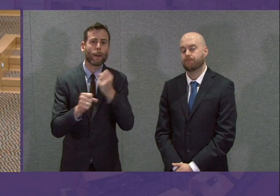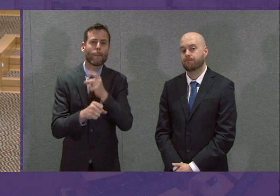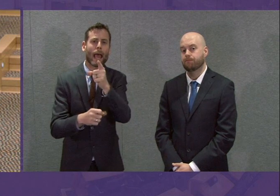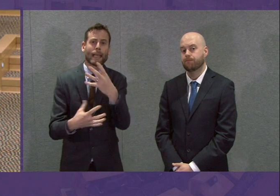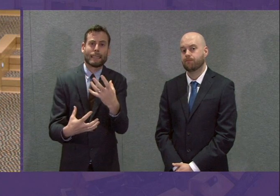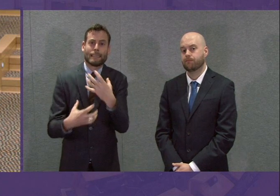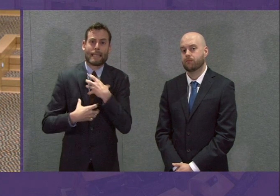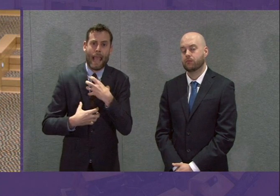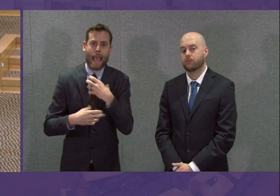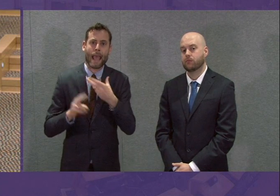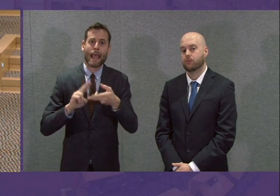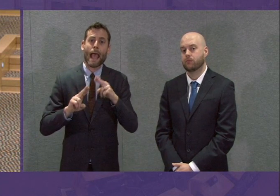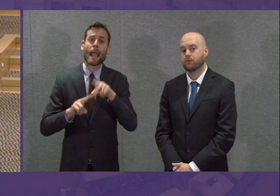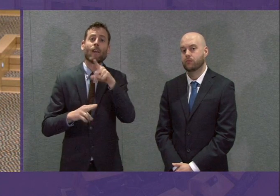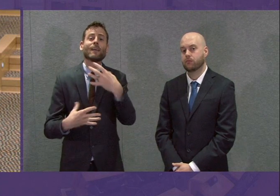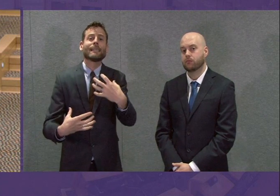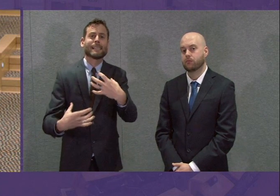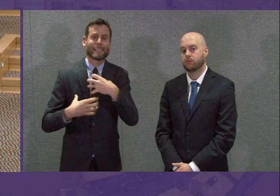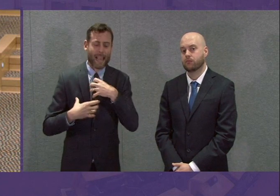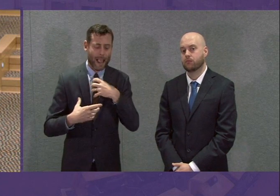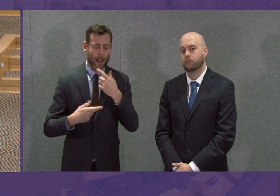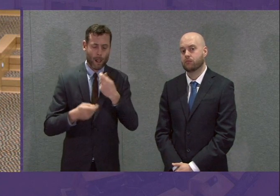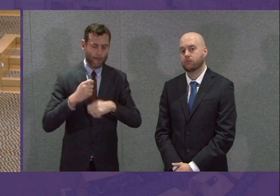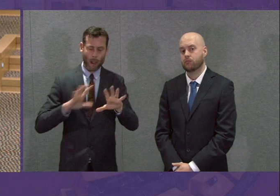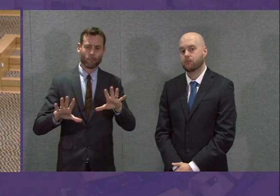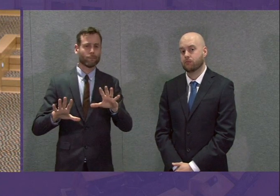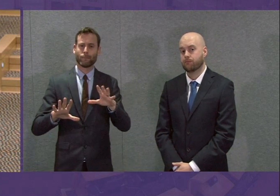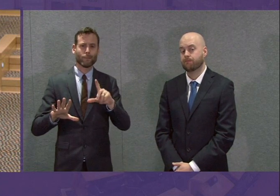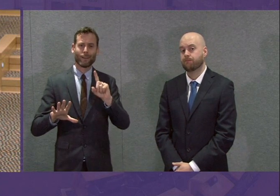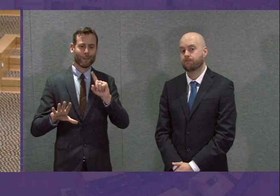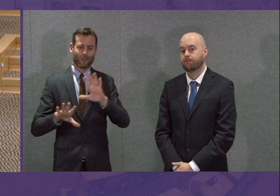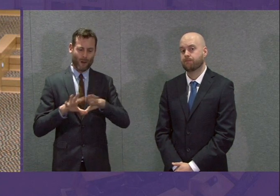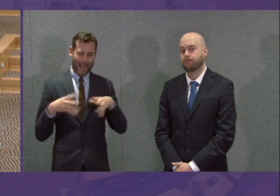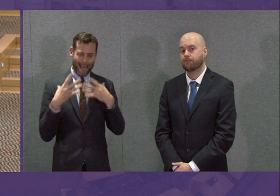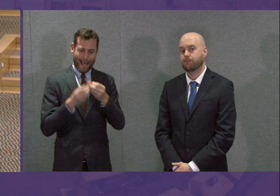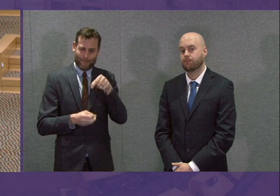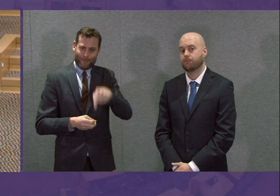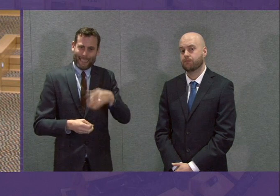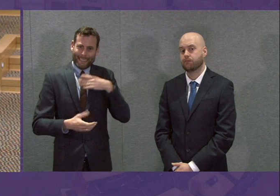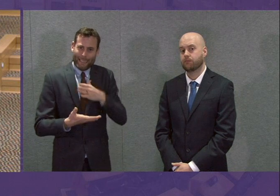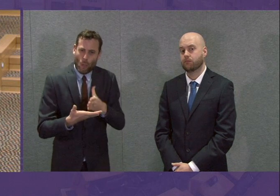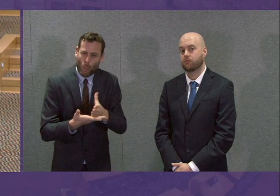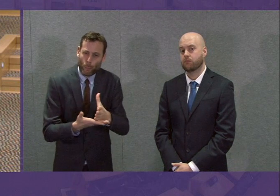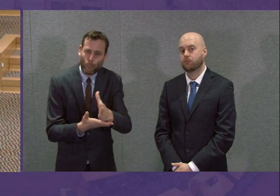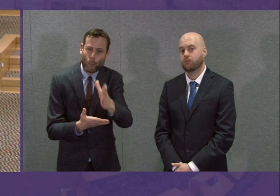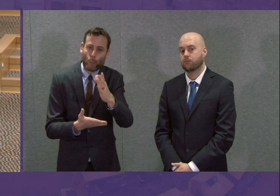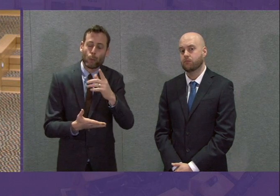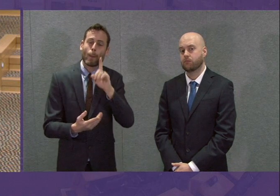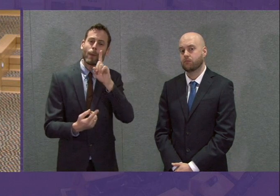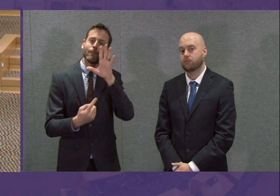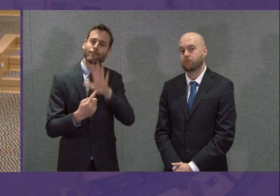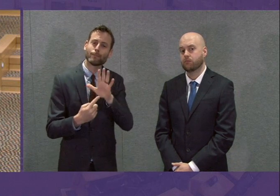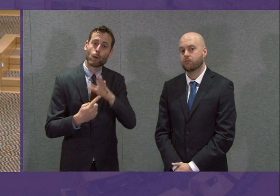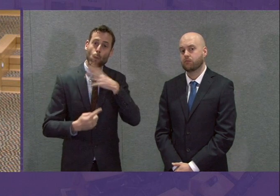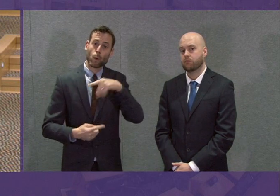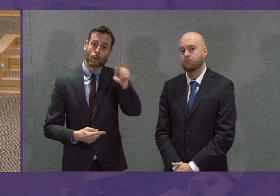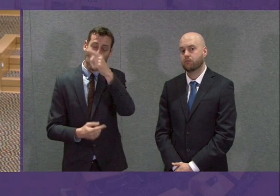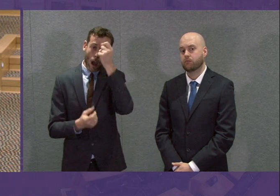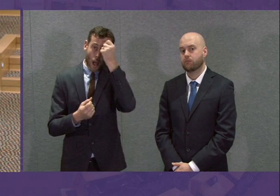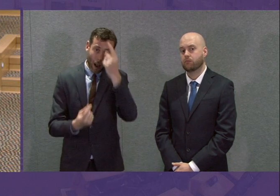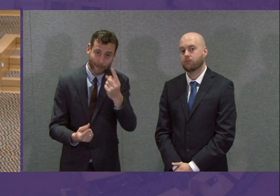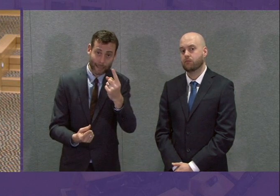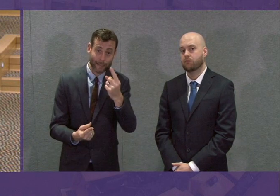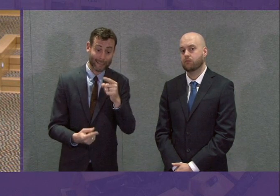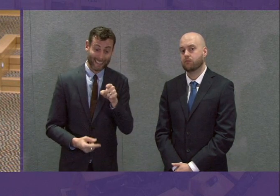you scare people then it is not very productive. But I do want people to understand and to realise that this is not a drill, this is